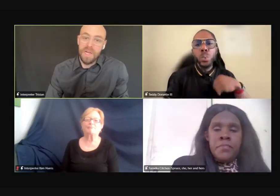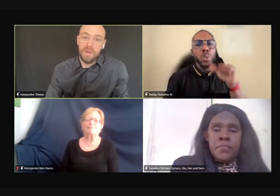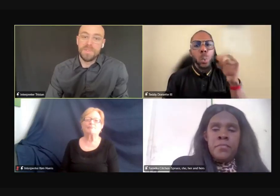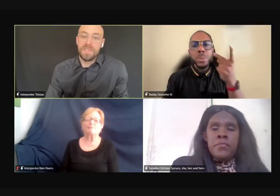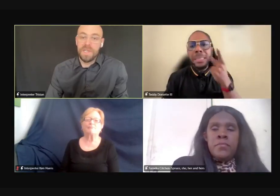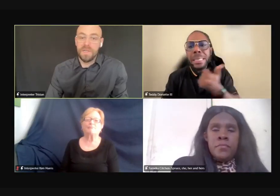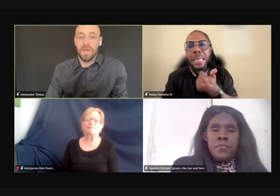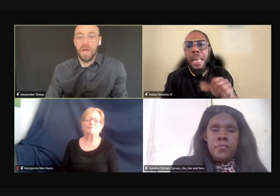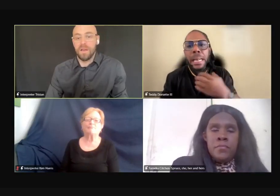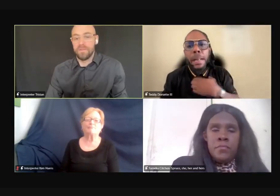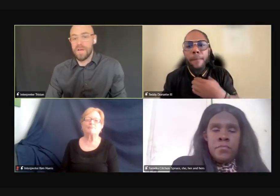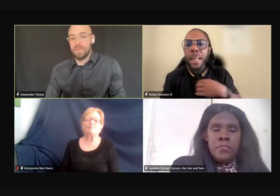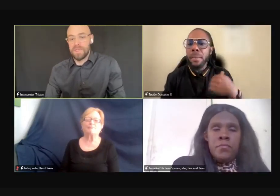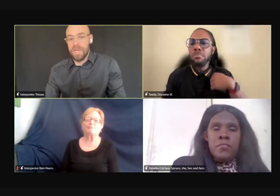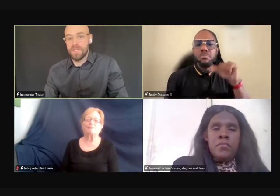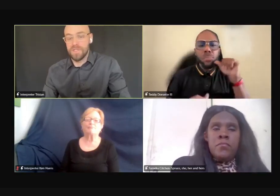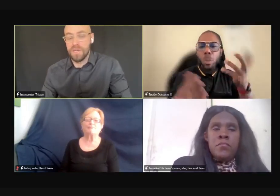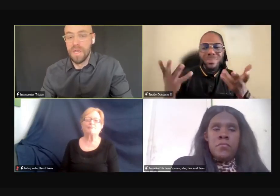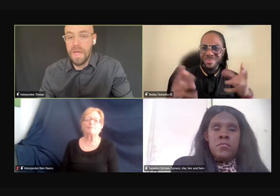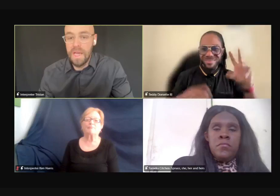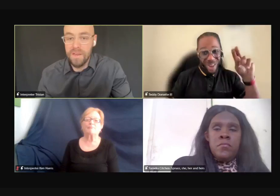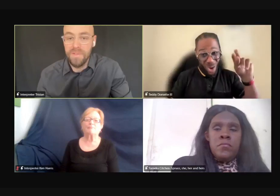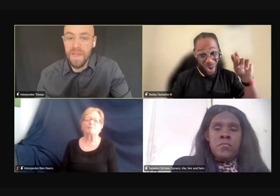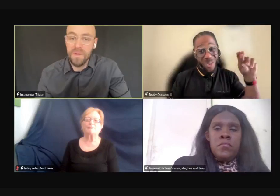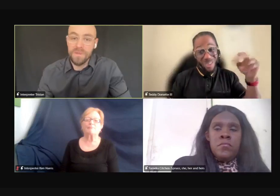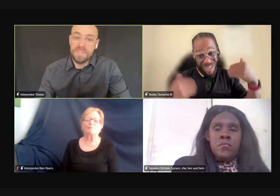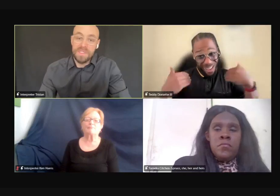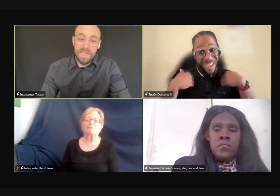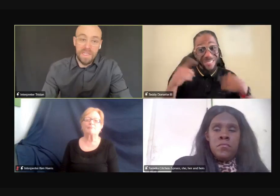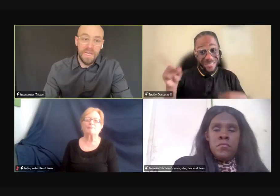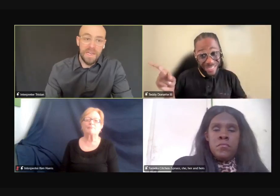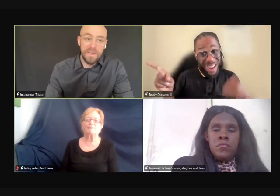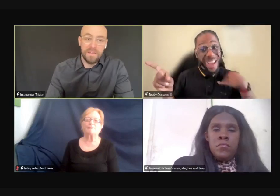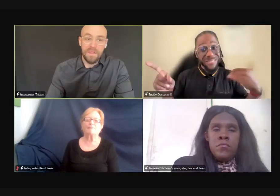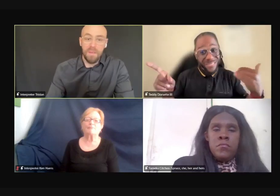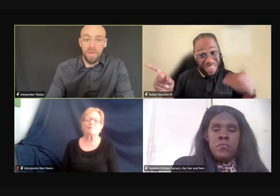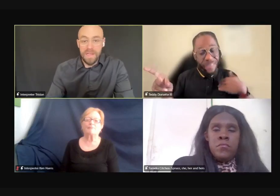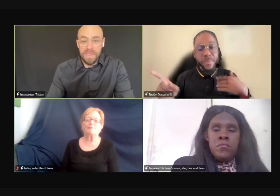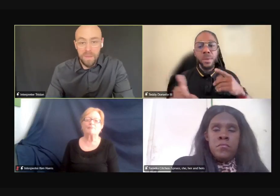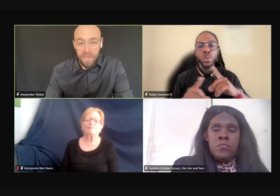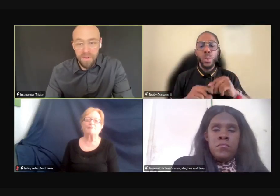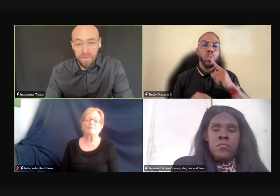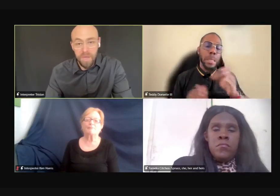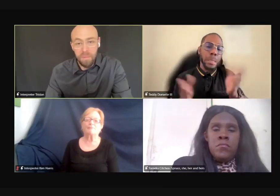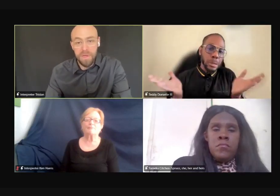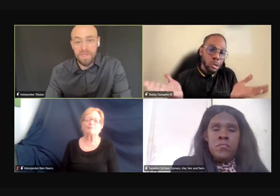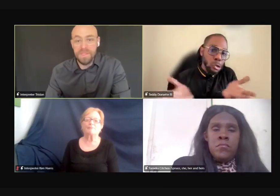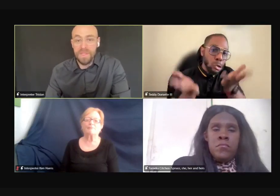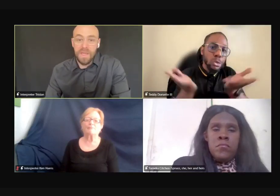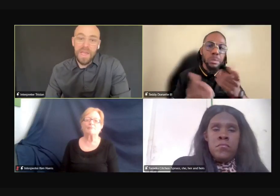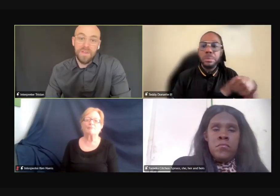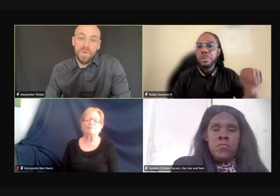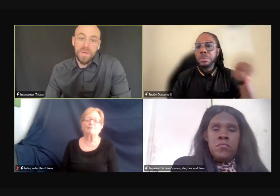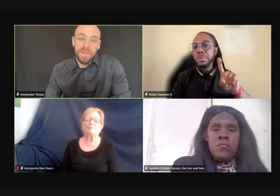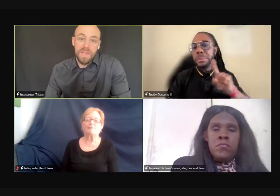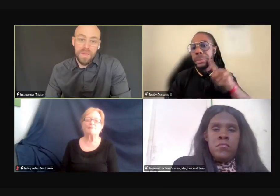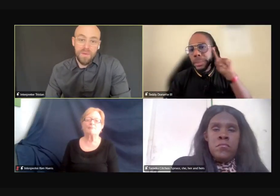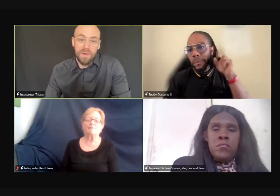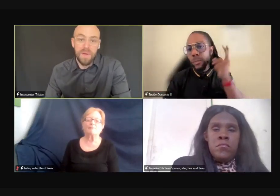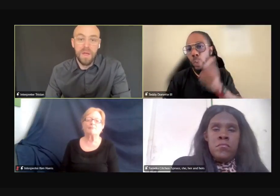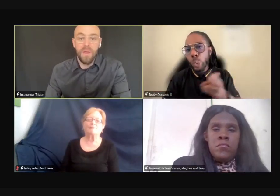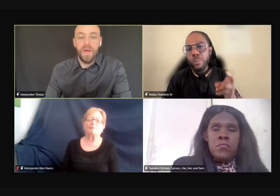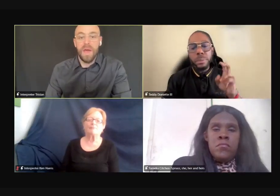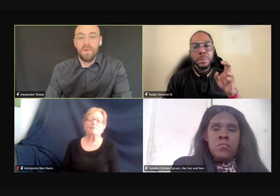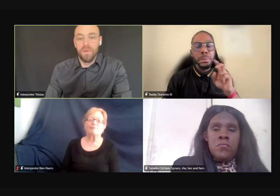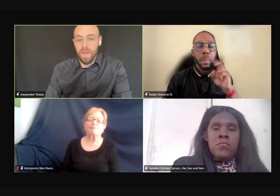oftentimes need a lot of documentation, and if they don't see any complaints coming in from companies, then they can't do anything